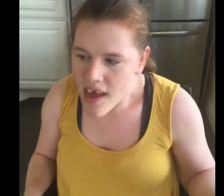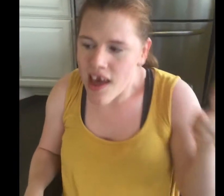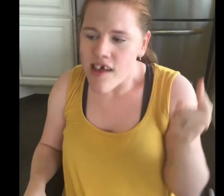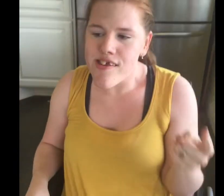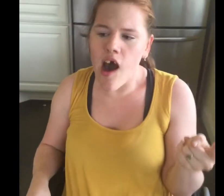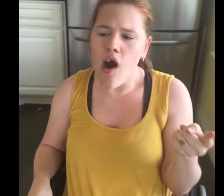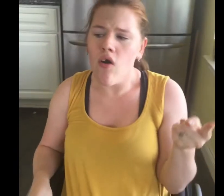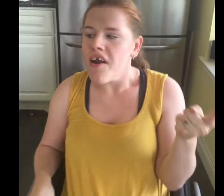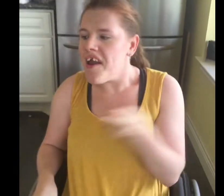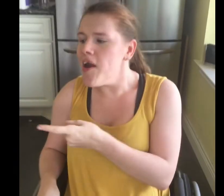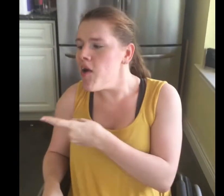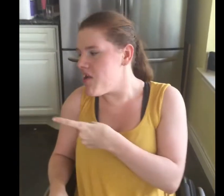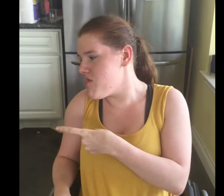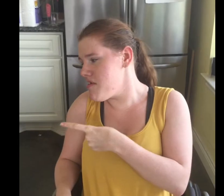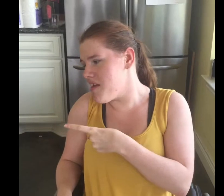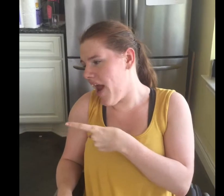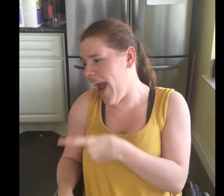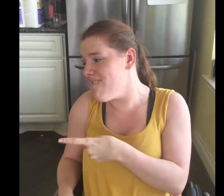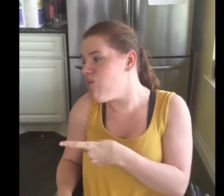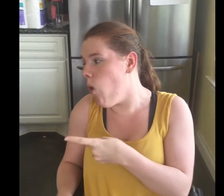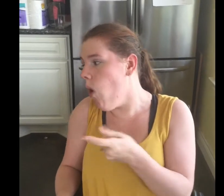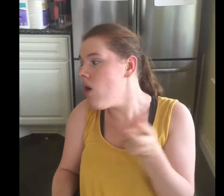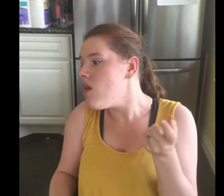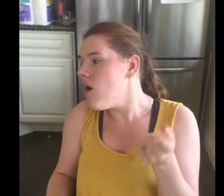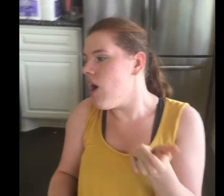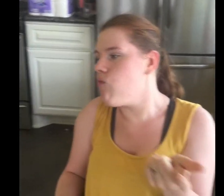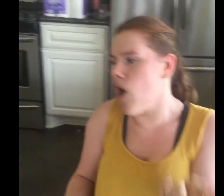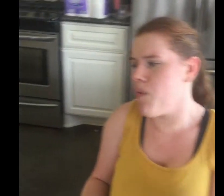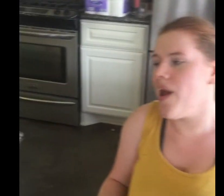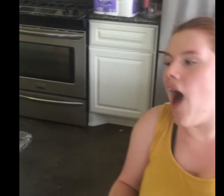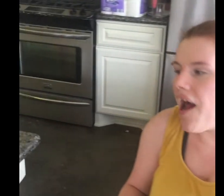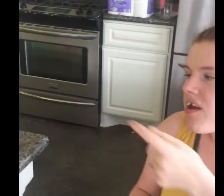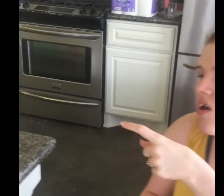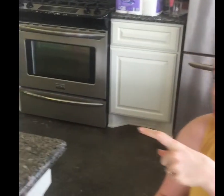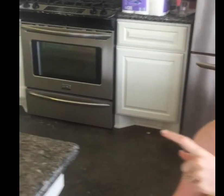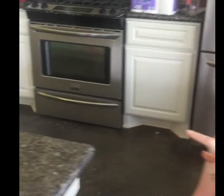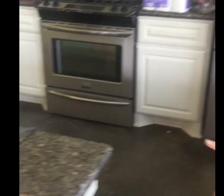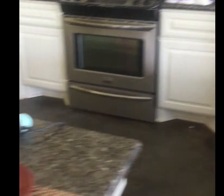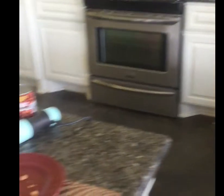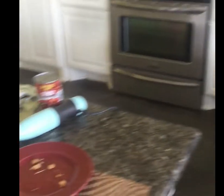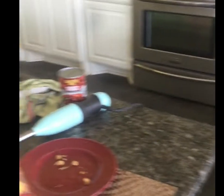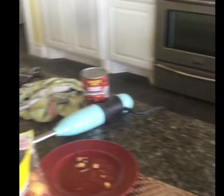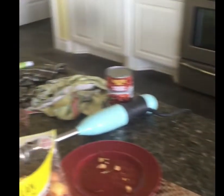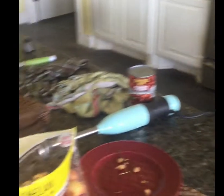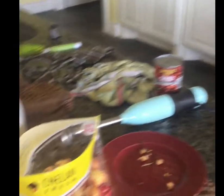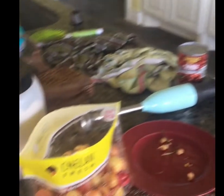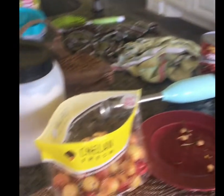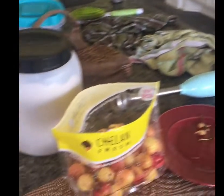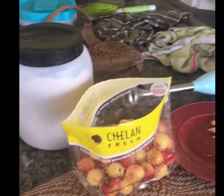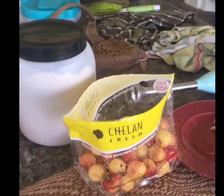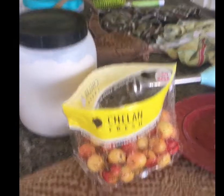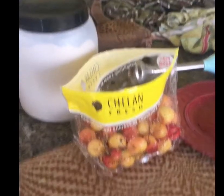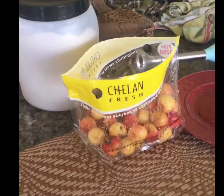So here is just a handful of what we got. We got veneer cherries,